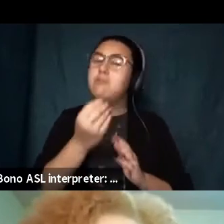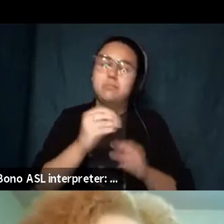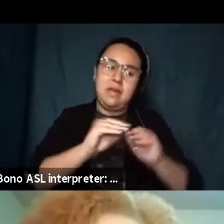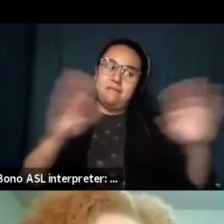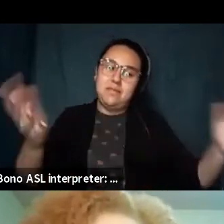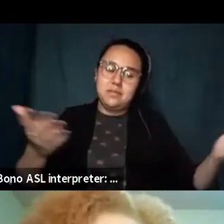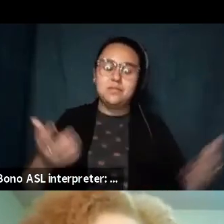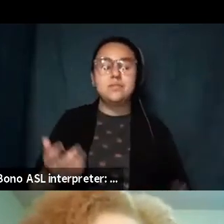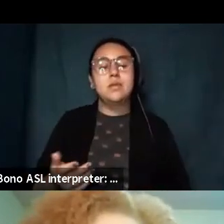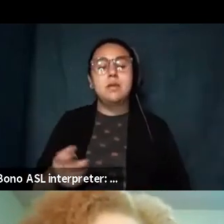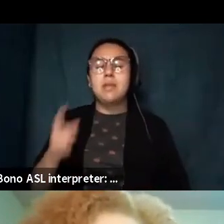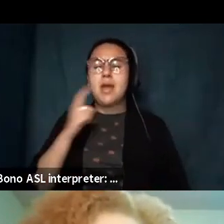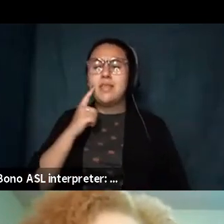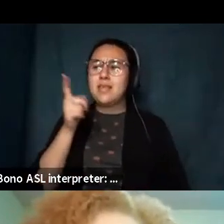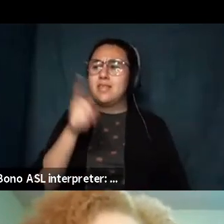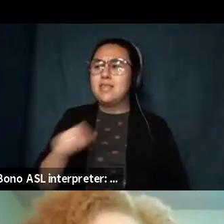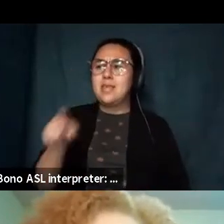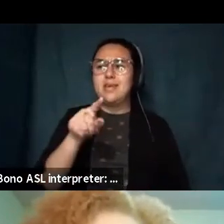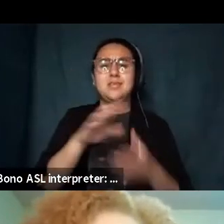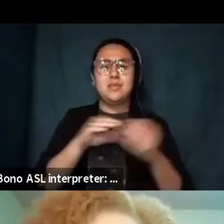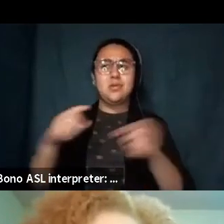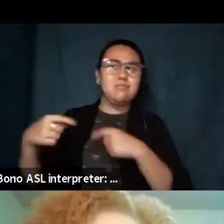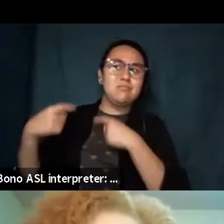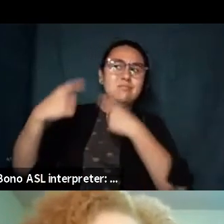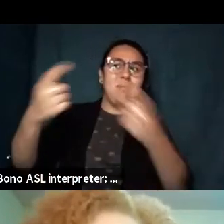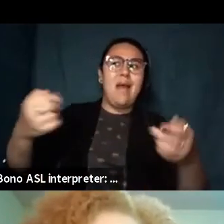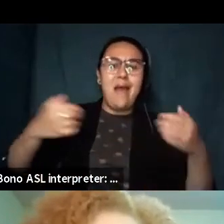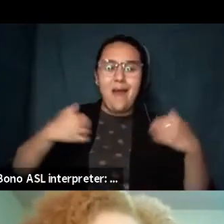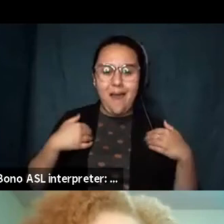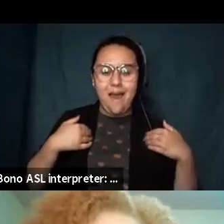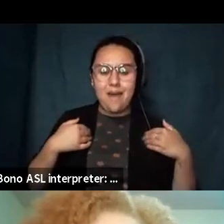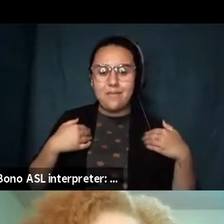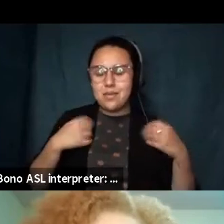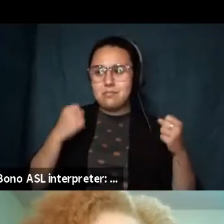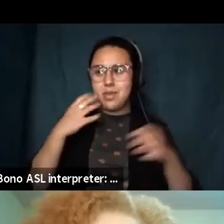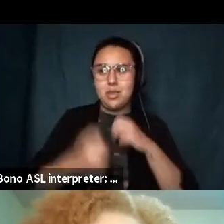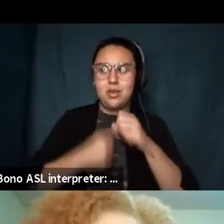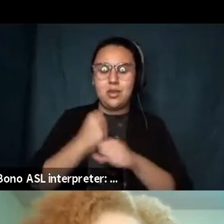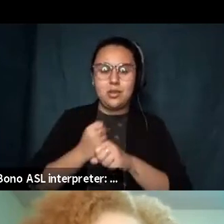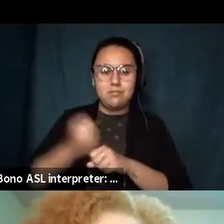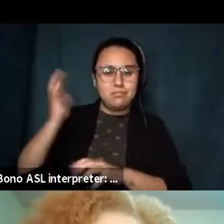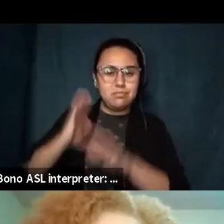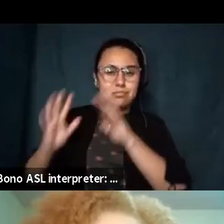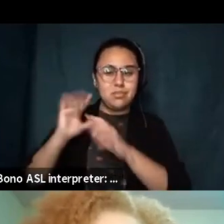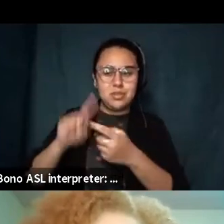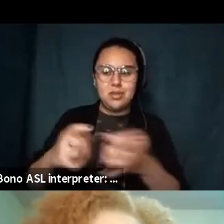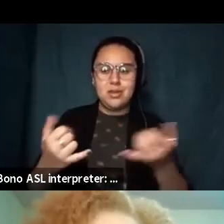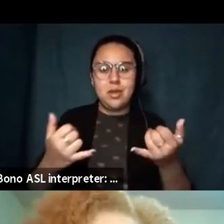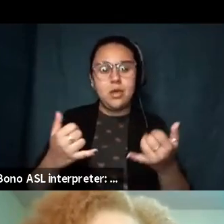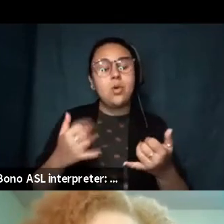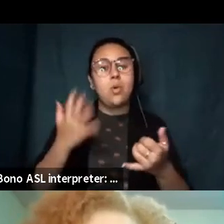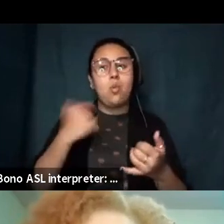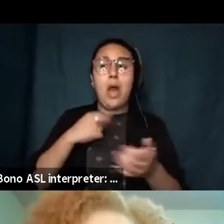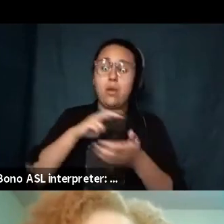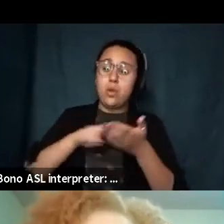and centuries for sure it's for a reason and it's because they help us to find our humanness